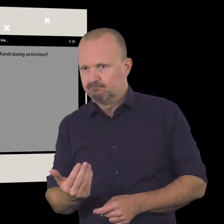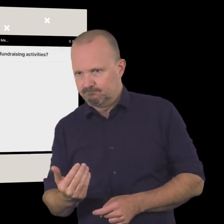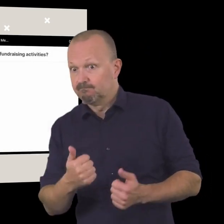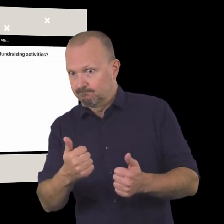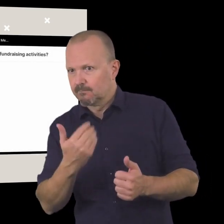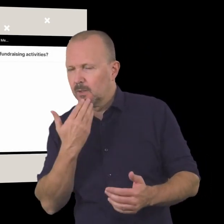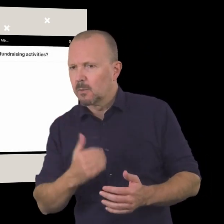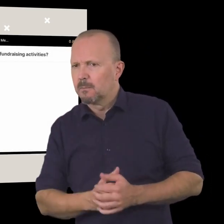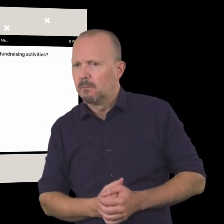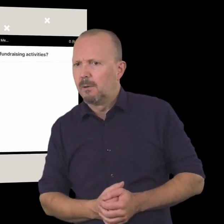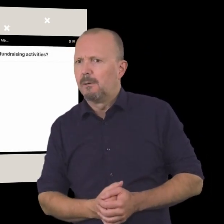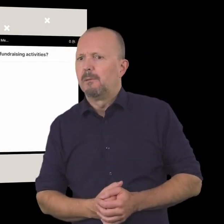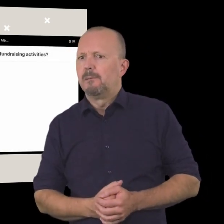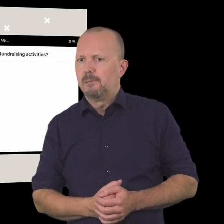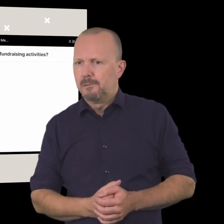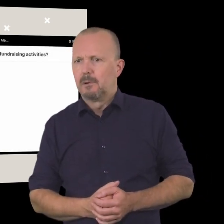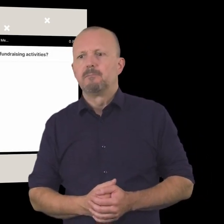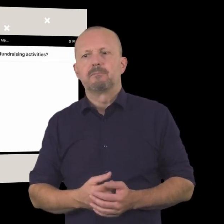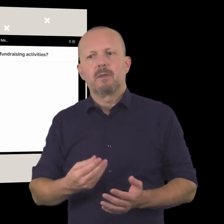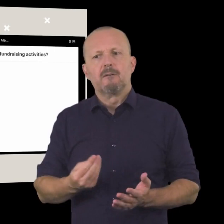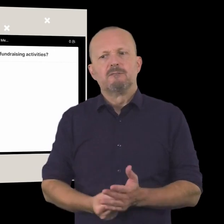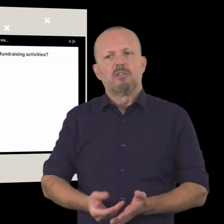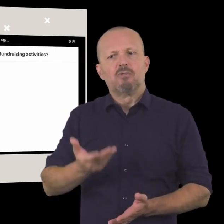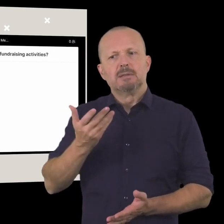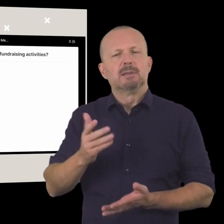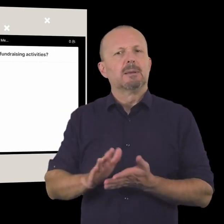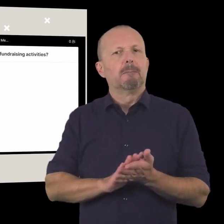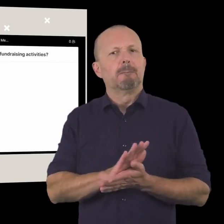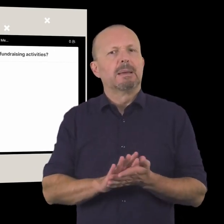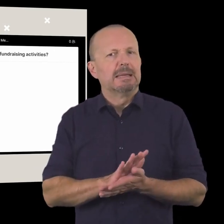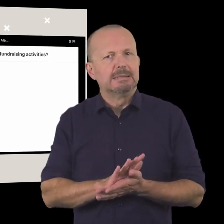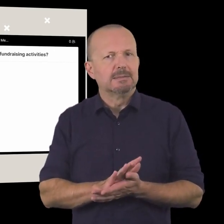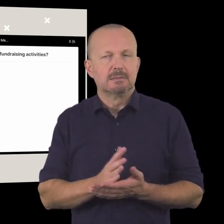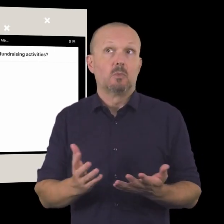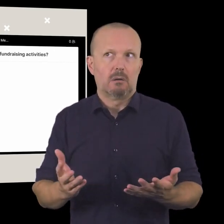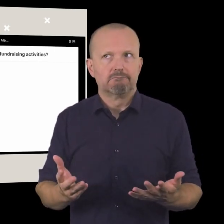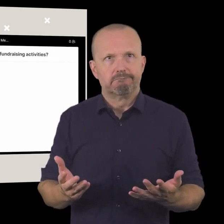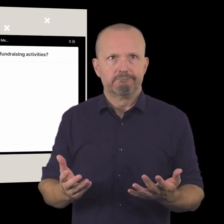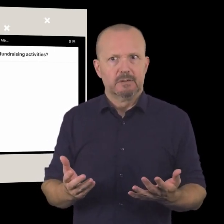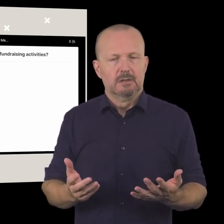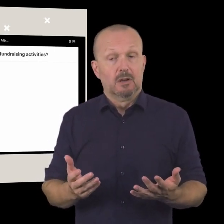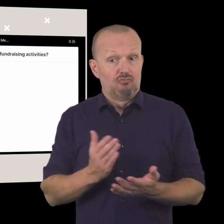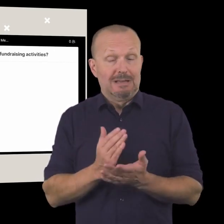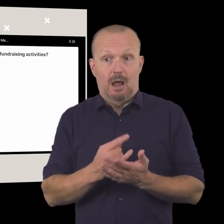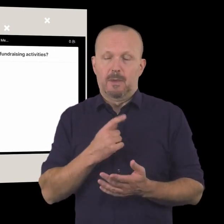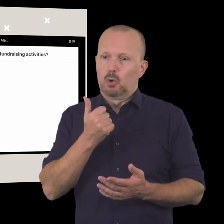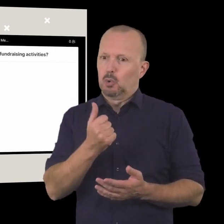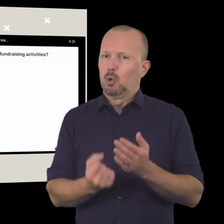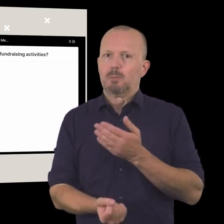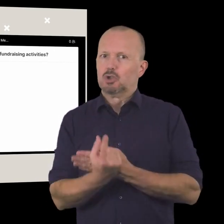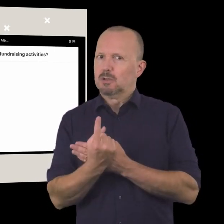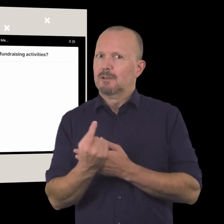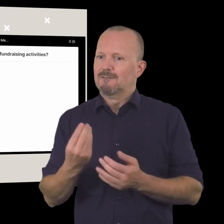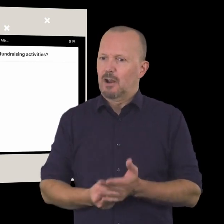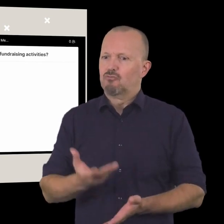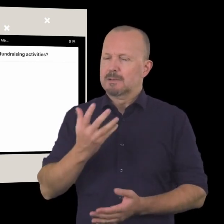awesome thank you uh definition of fundraising activities uh so i really think